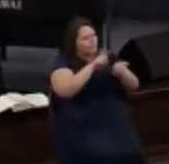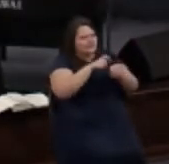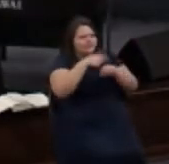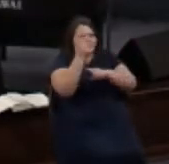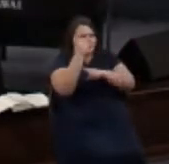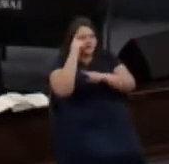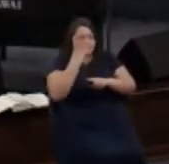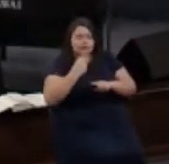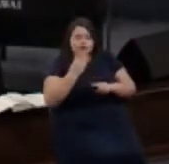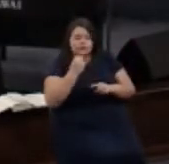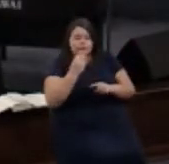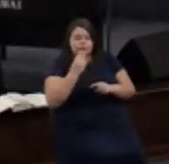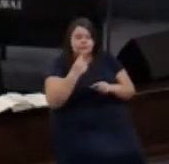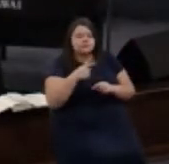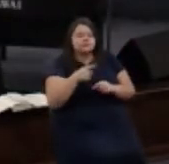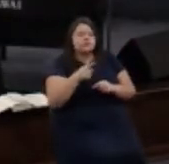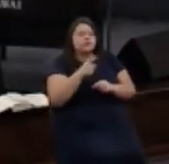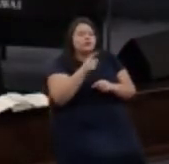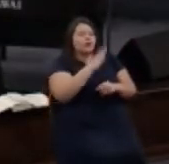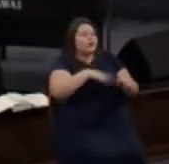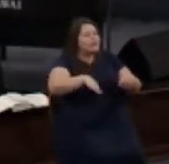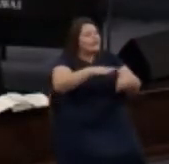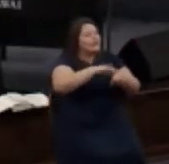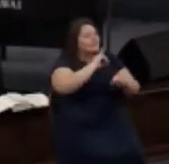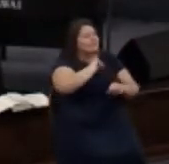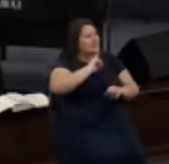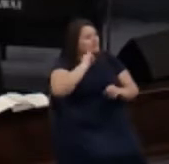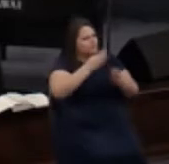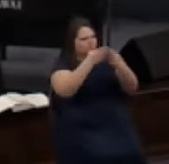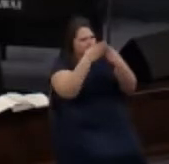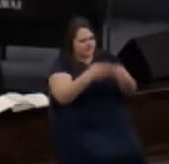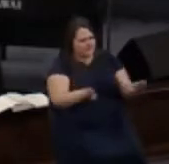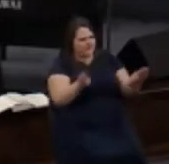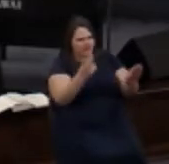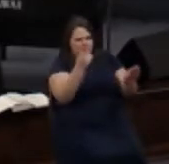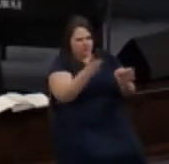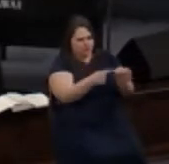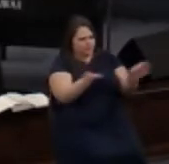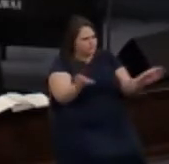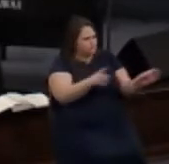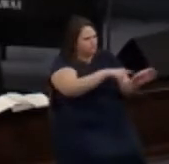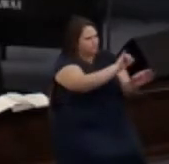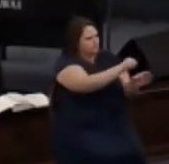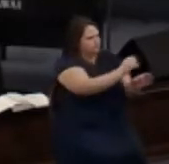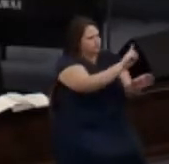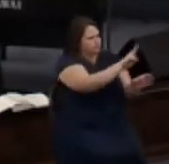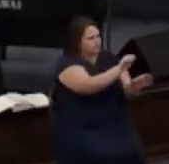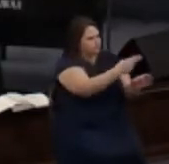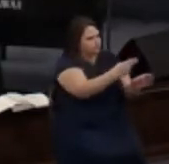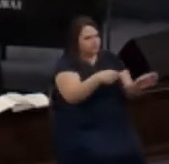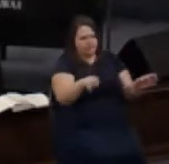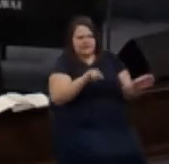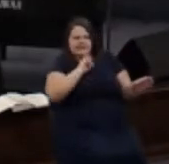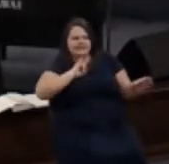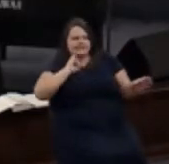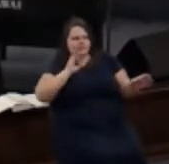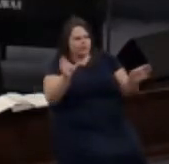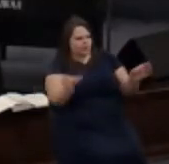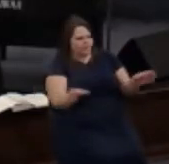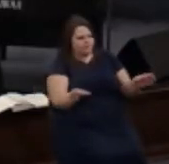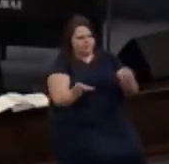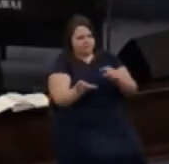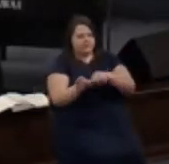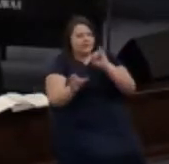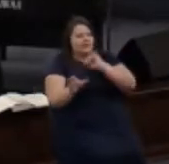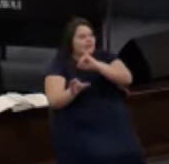where the nation of Israel has been divided into two parts the nation of Judah and the nation of Israel in Israel